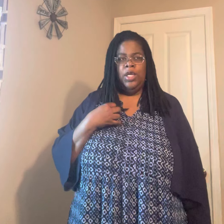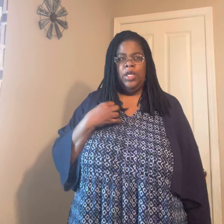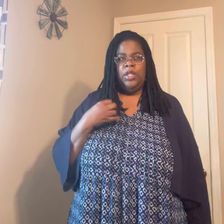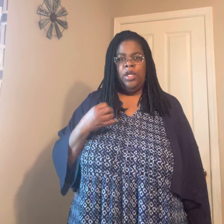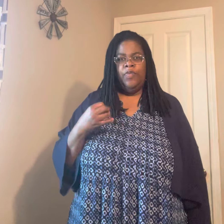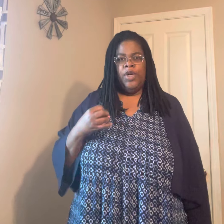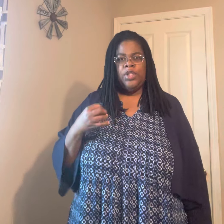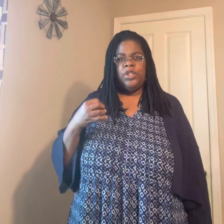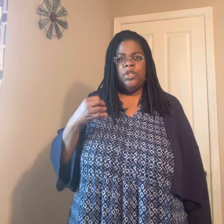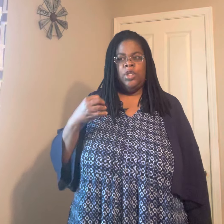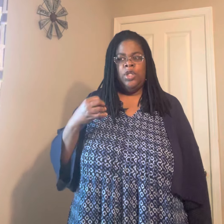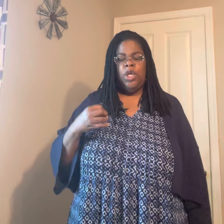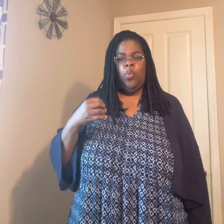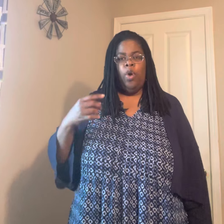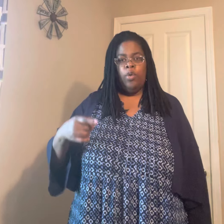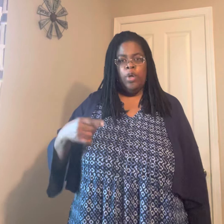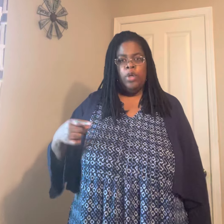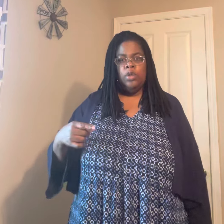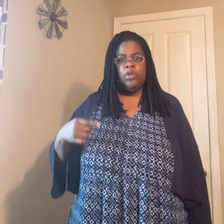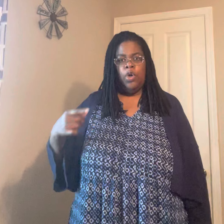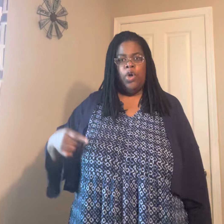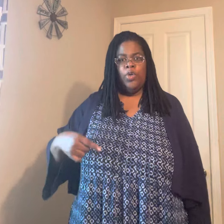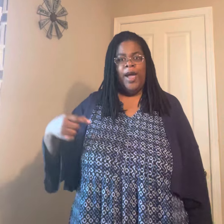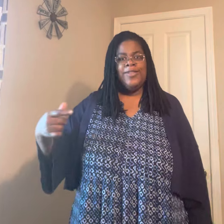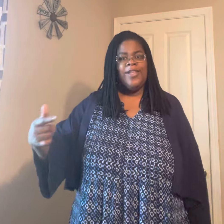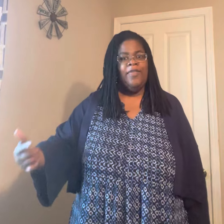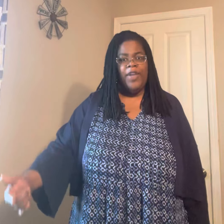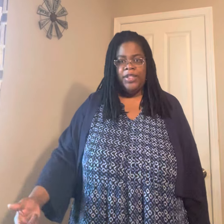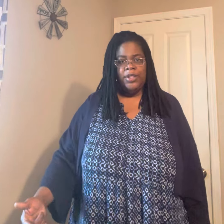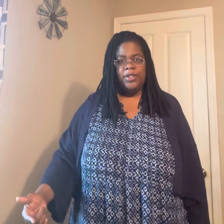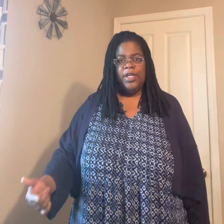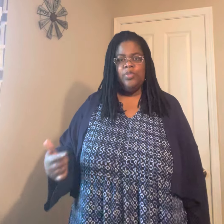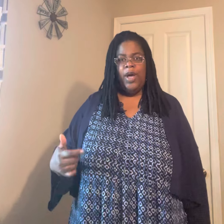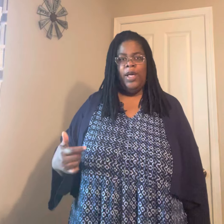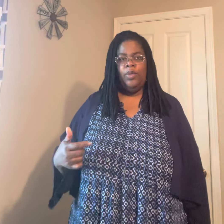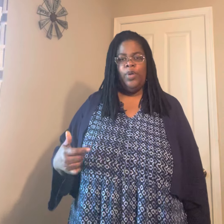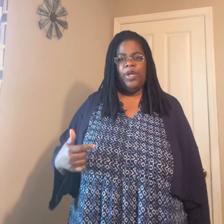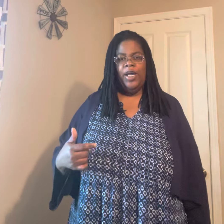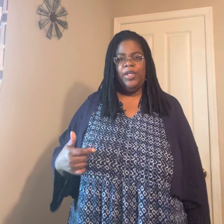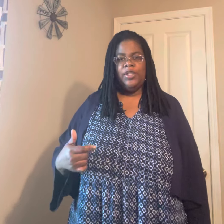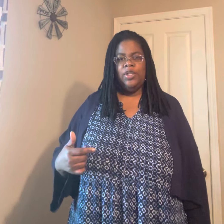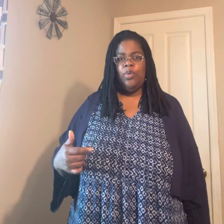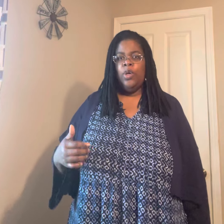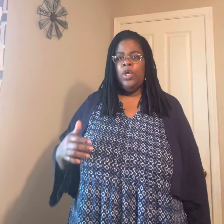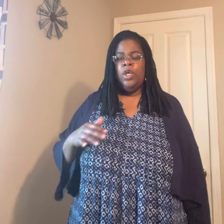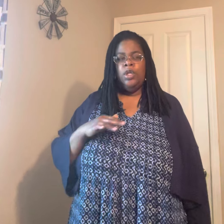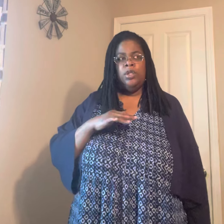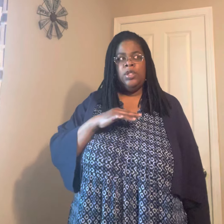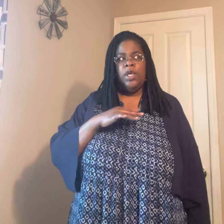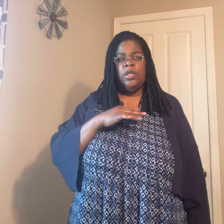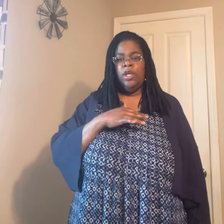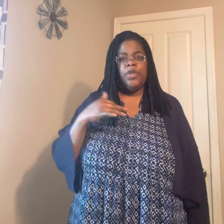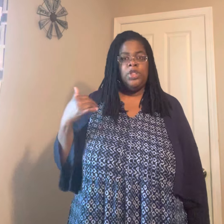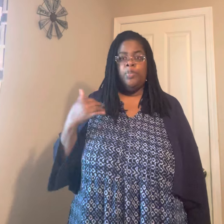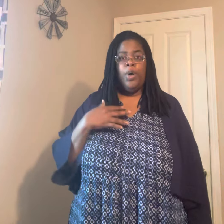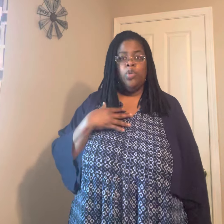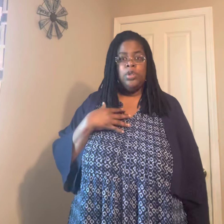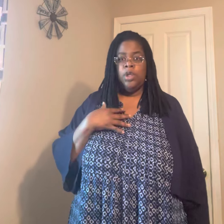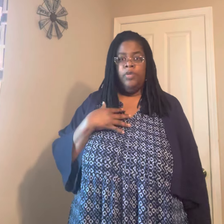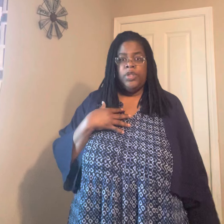None of us did work to earn our salvation. That's why the Word of God let us know that none of us should boast. None of us